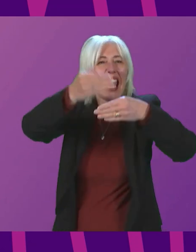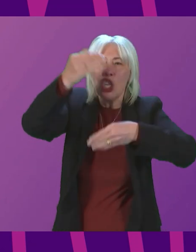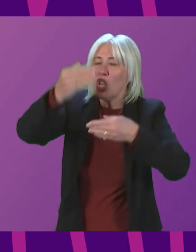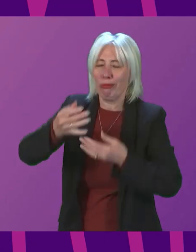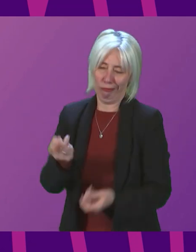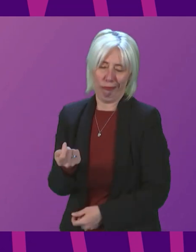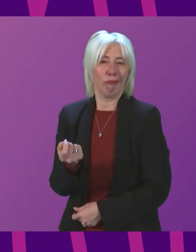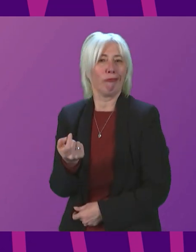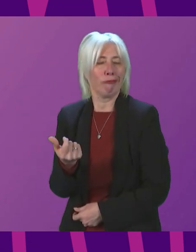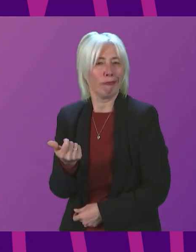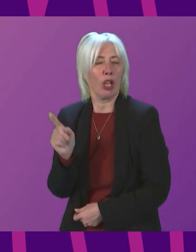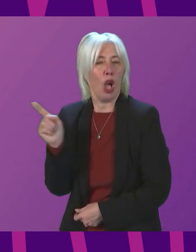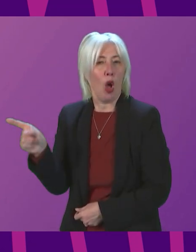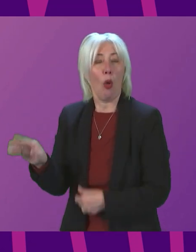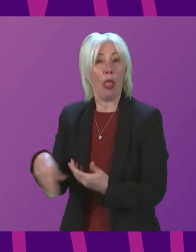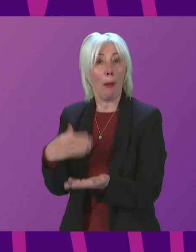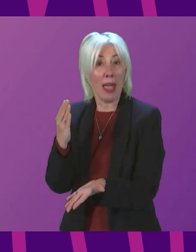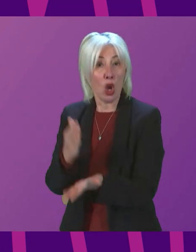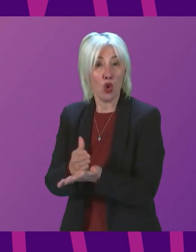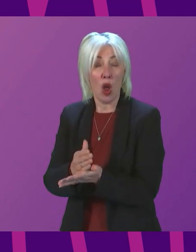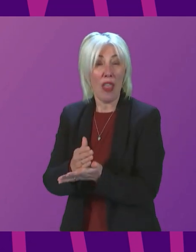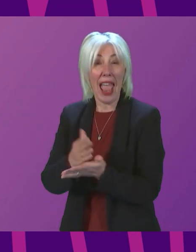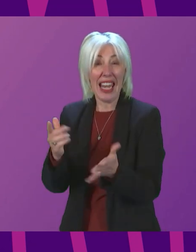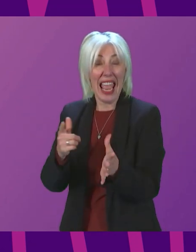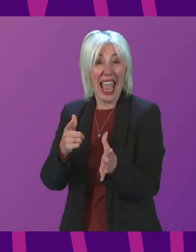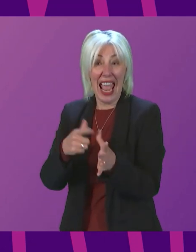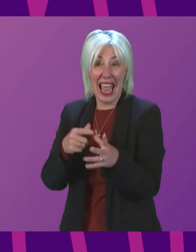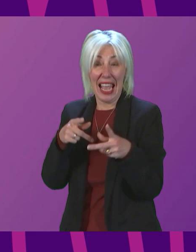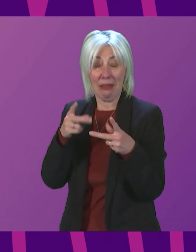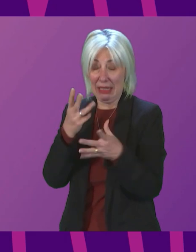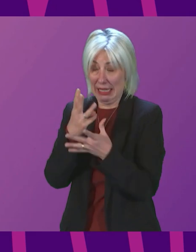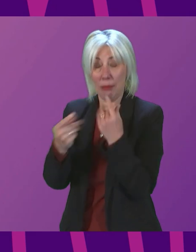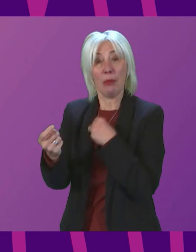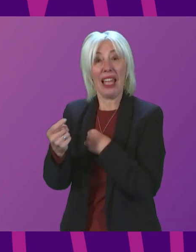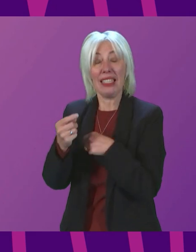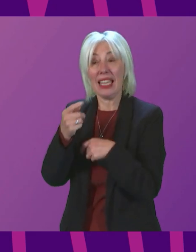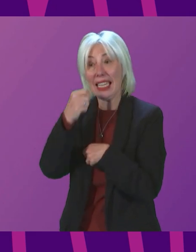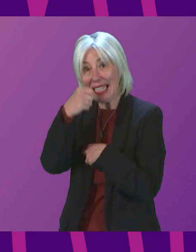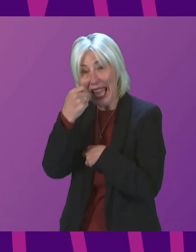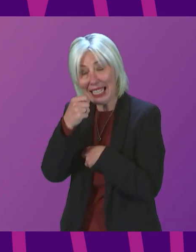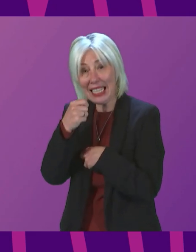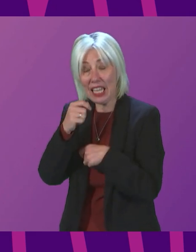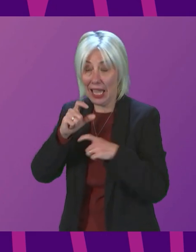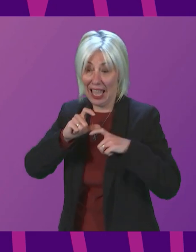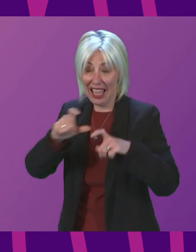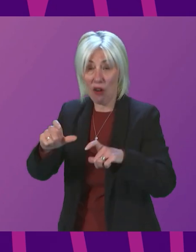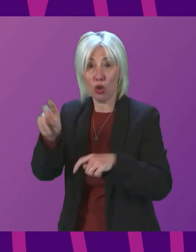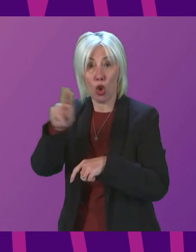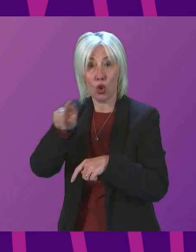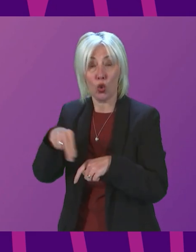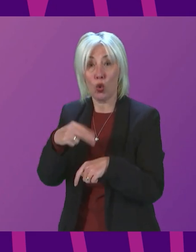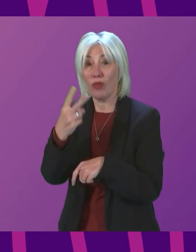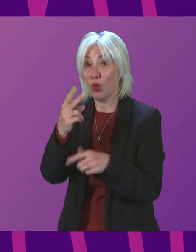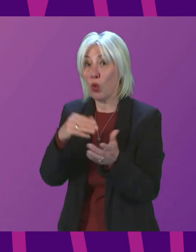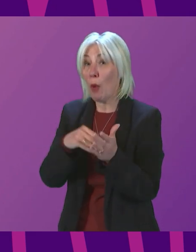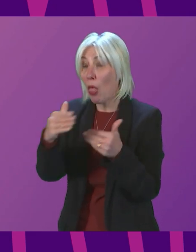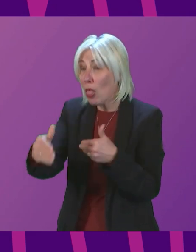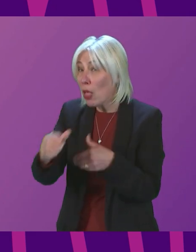Minister reconsider and make sure that asymptomatic testing continues in schools for at least the next two months? Finally,